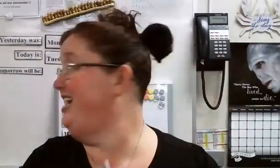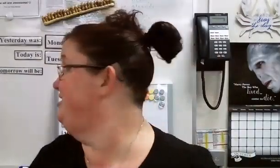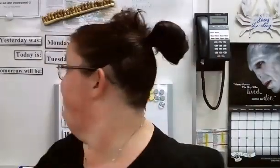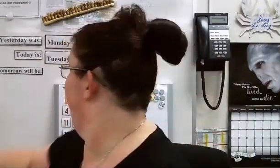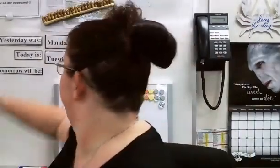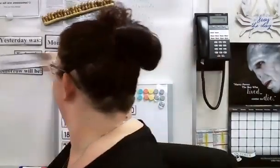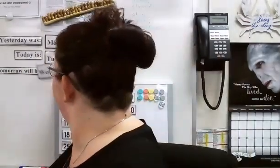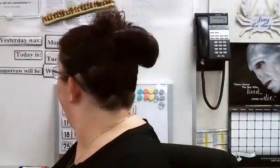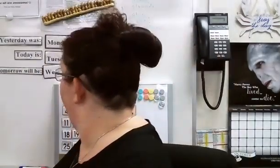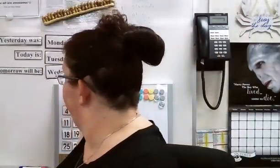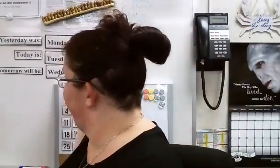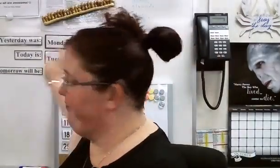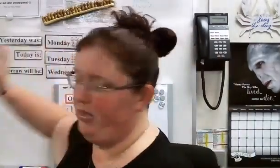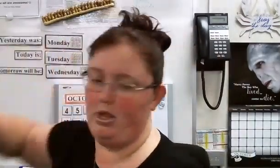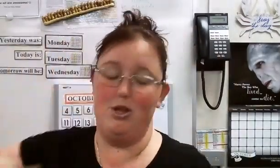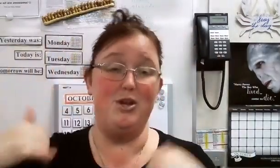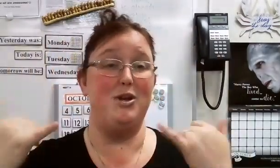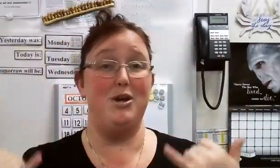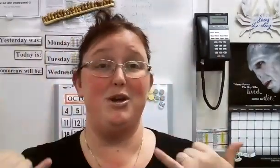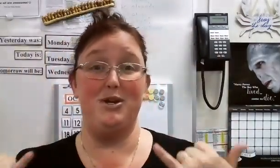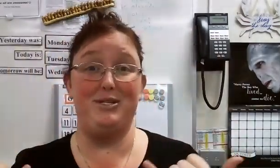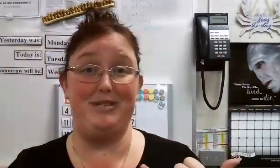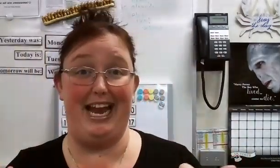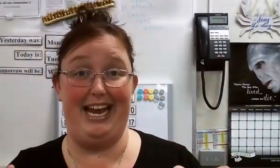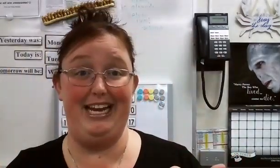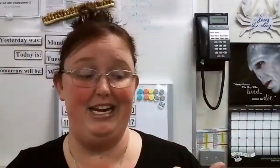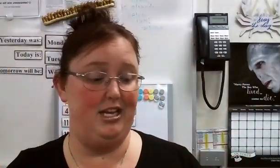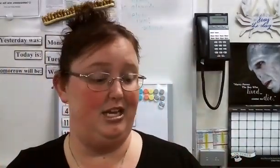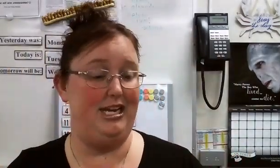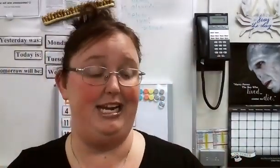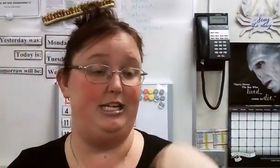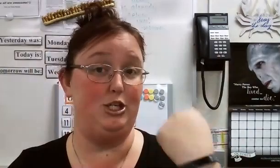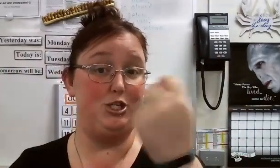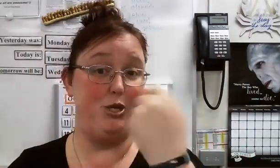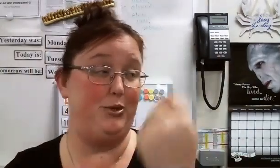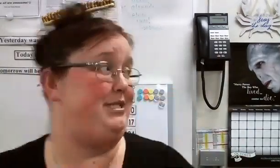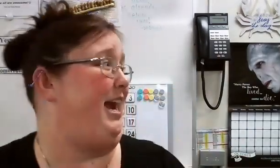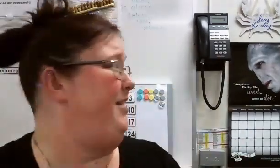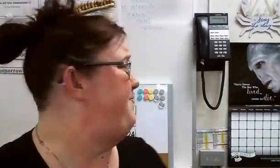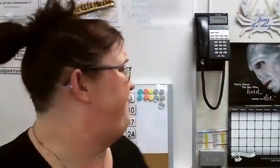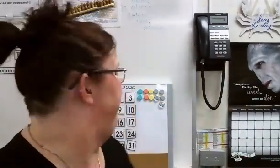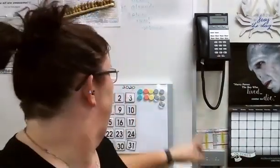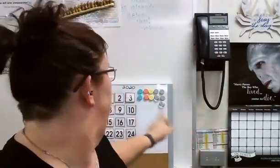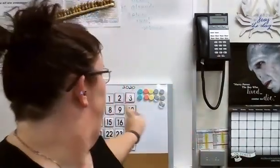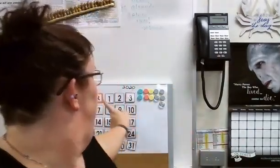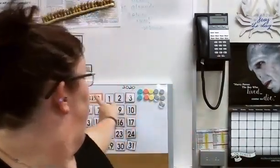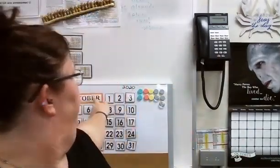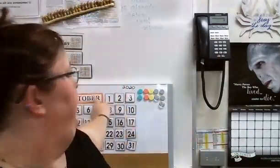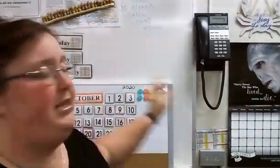so tomorrow is Wednesday. So today is Tuesday. The month